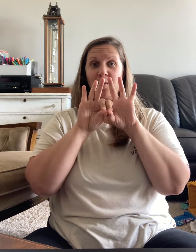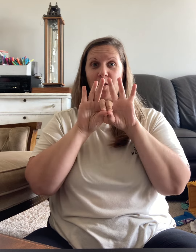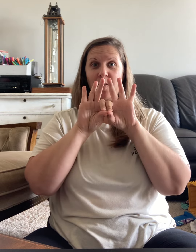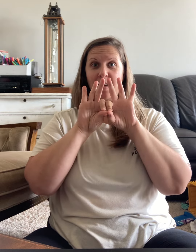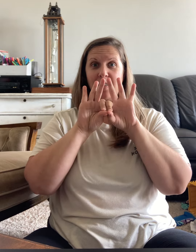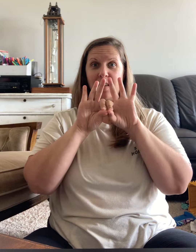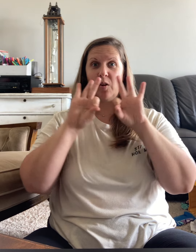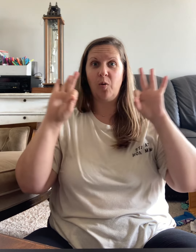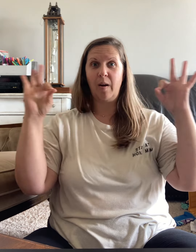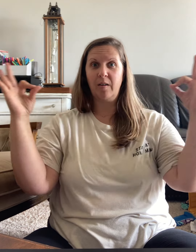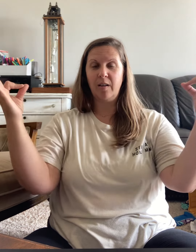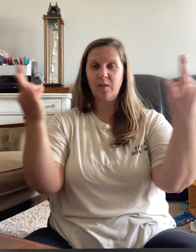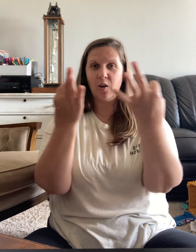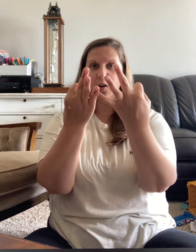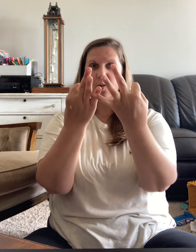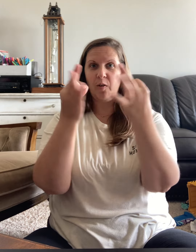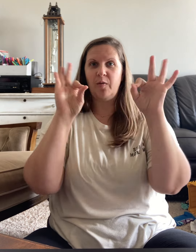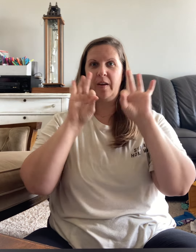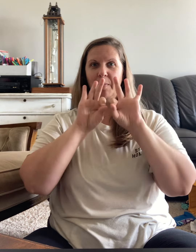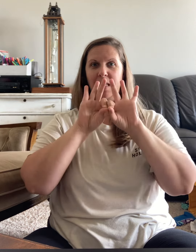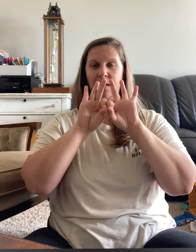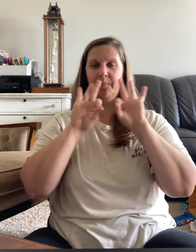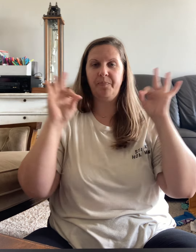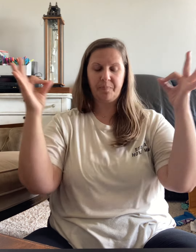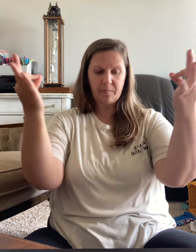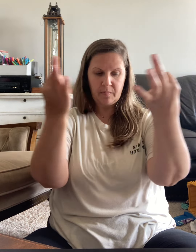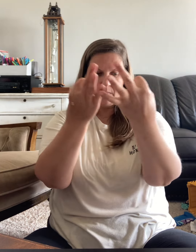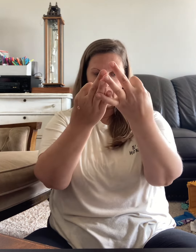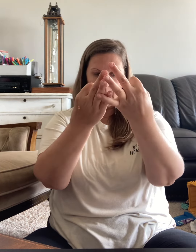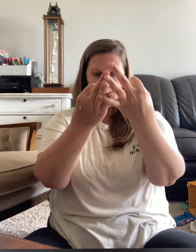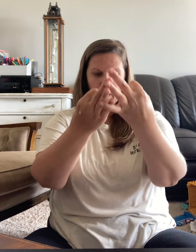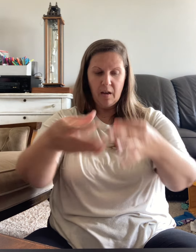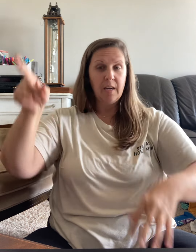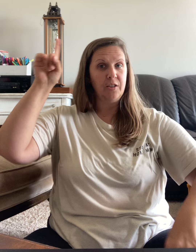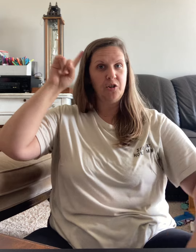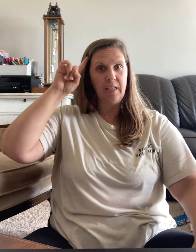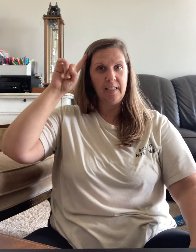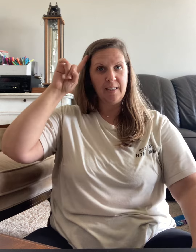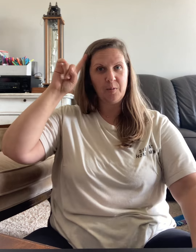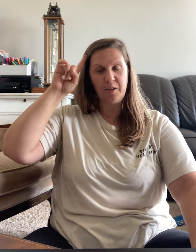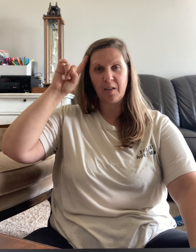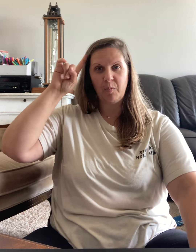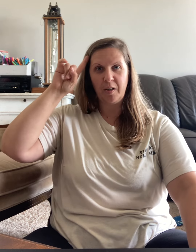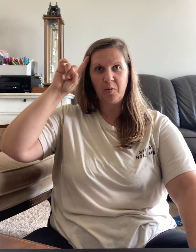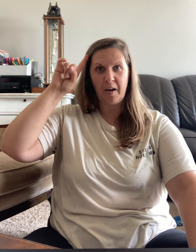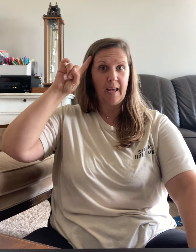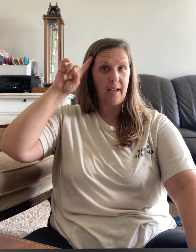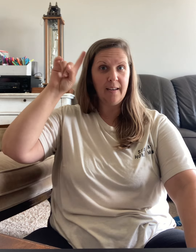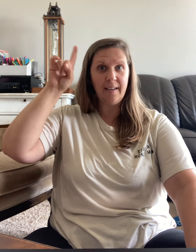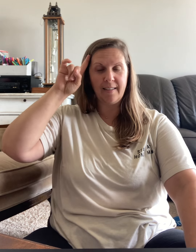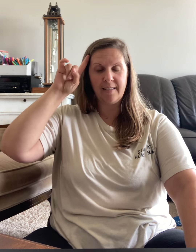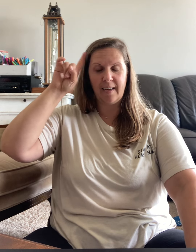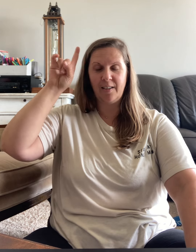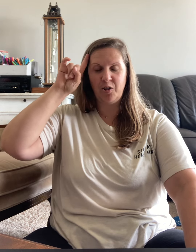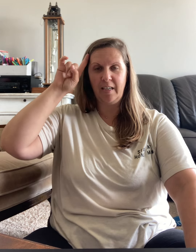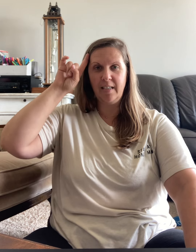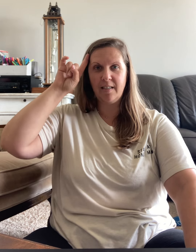your face and go around in a circle for family genus we're just gonna point to our head and say genus